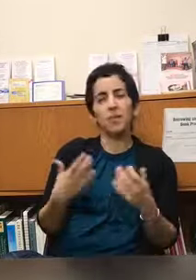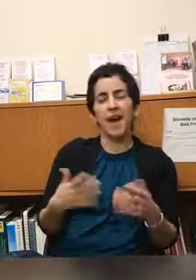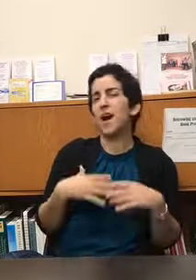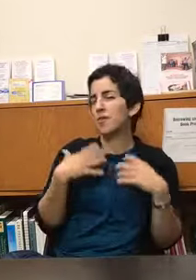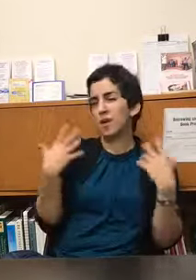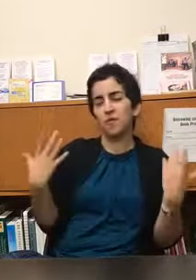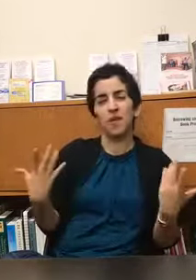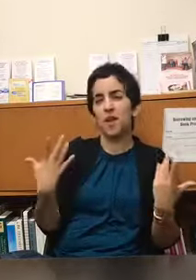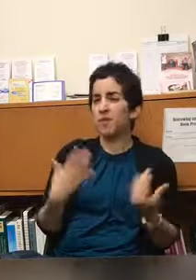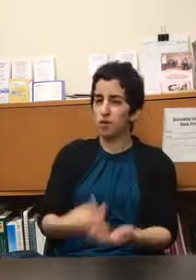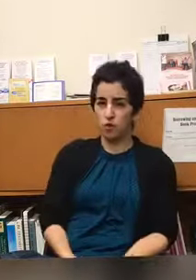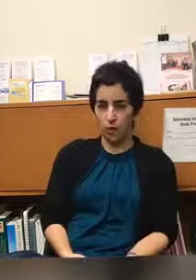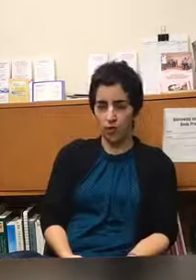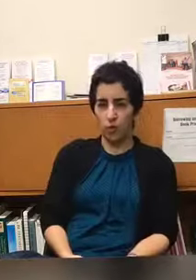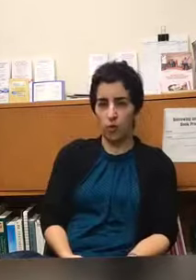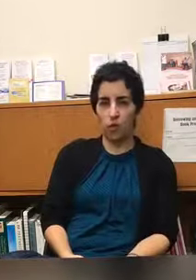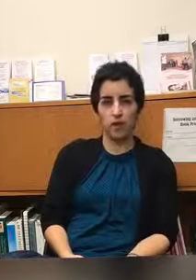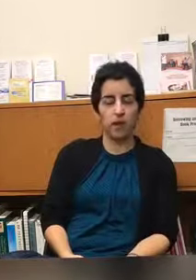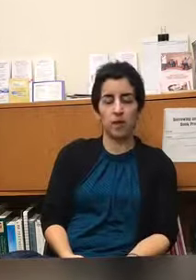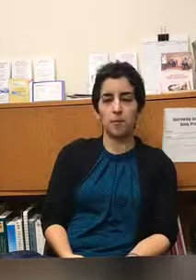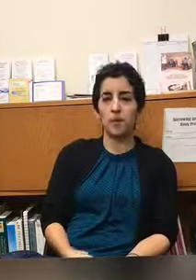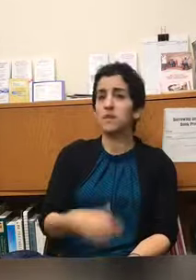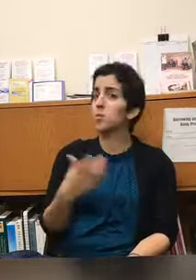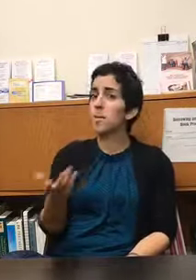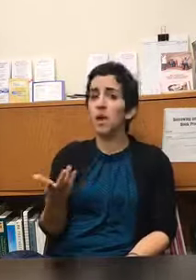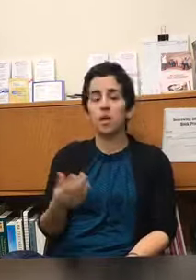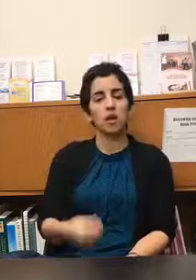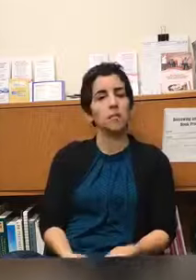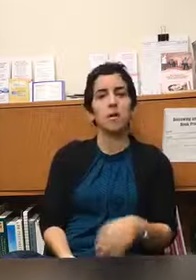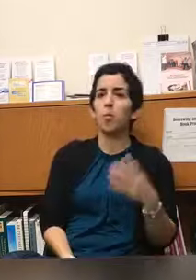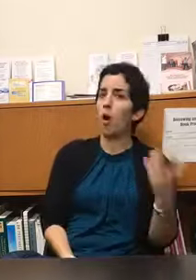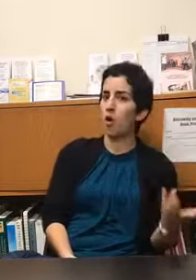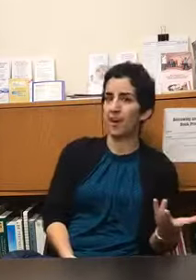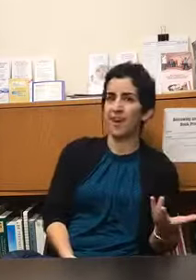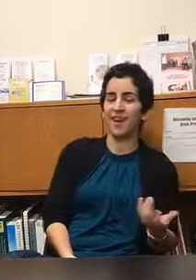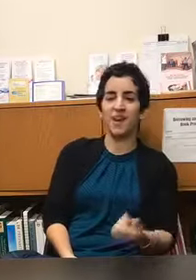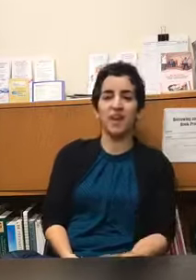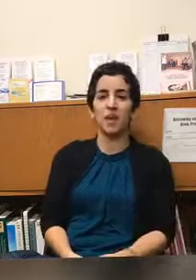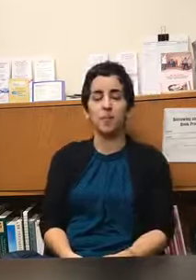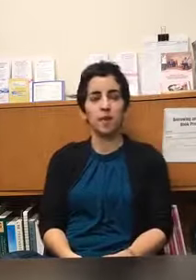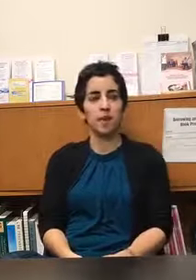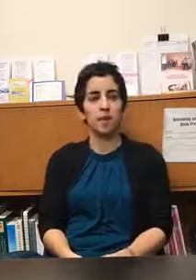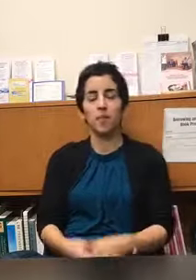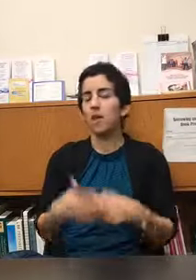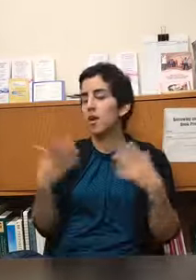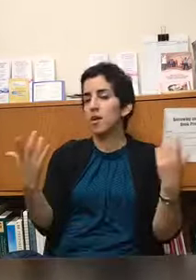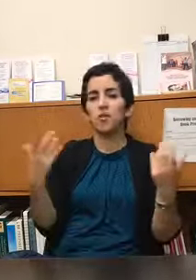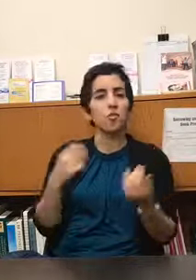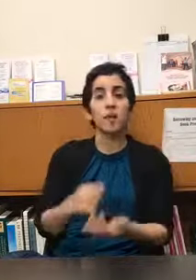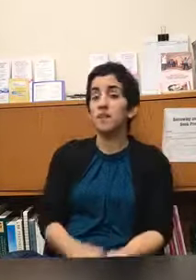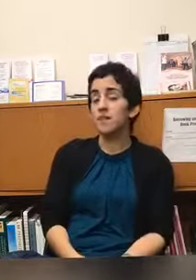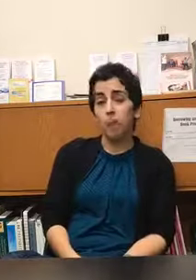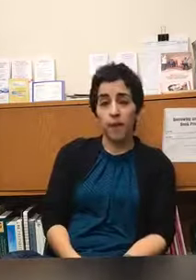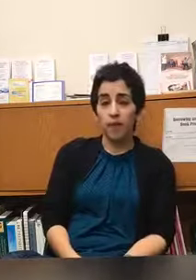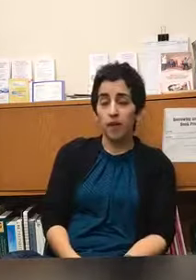laugh and and feel joyful it can be swimming it can be walking it can be you know for me it's sunbathing